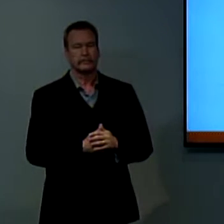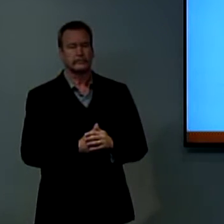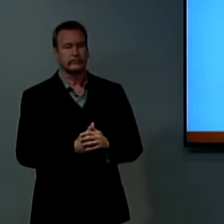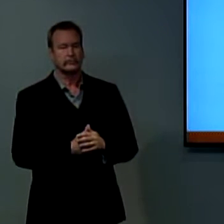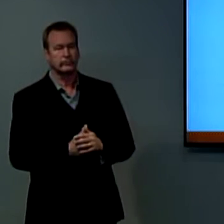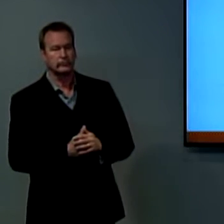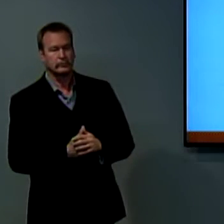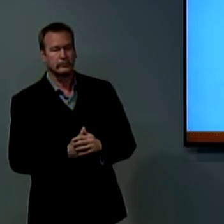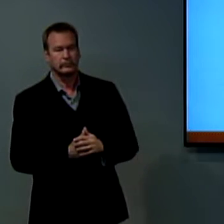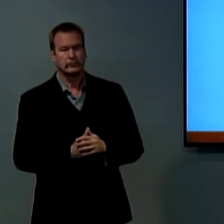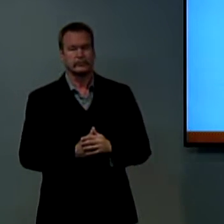www.fema